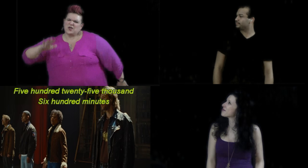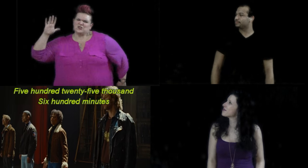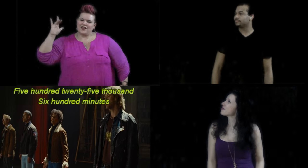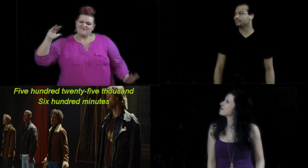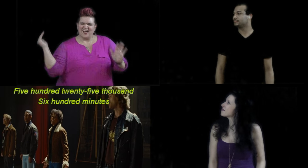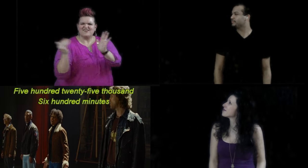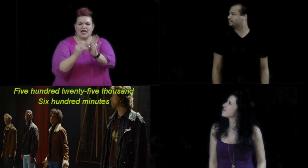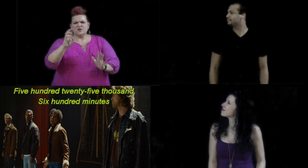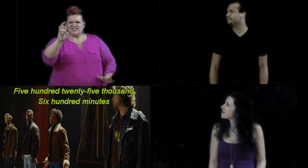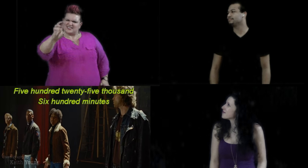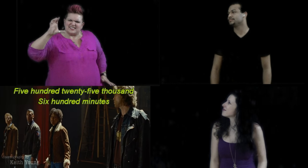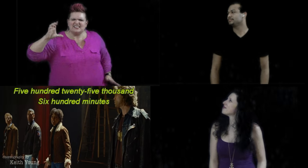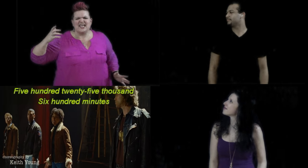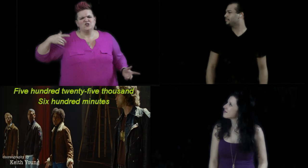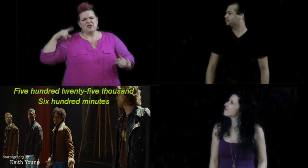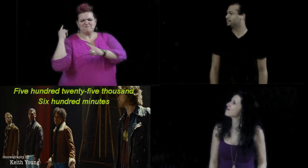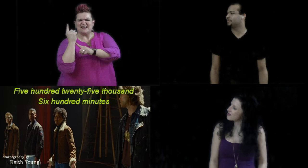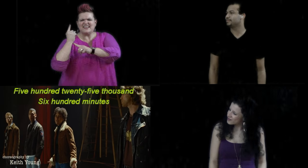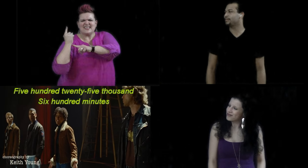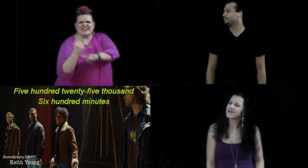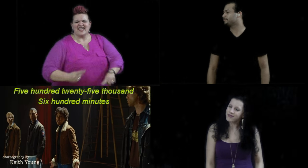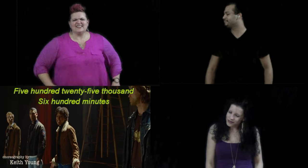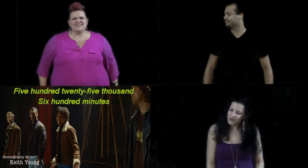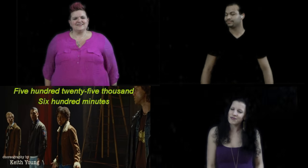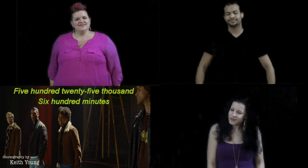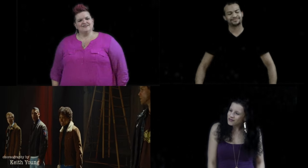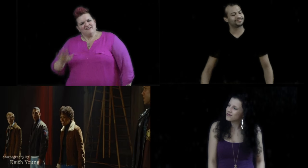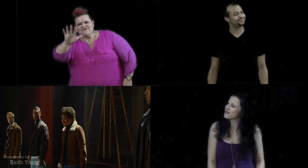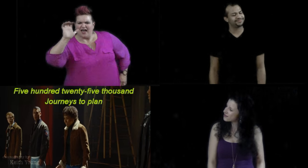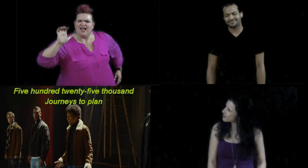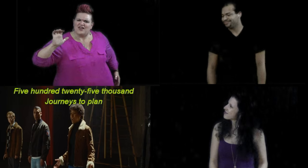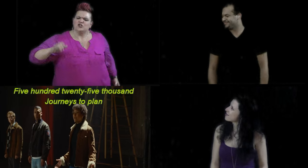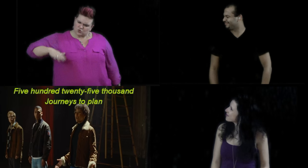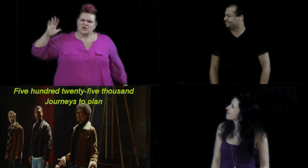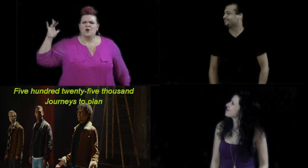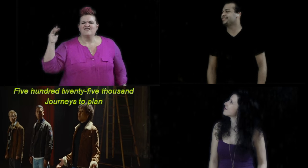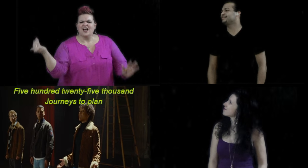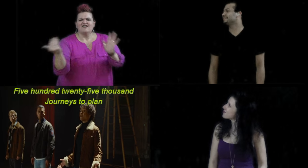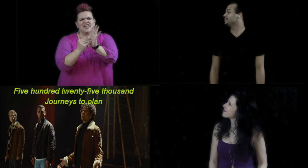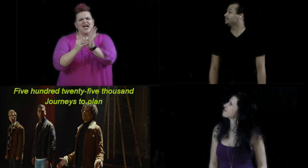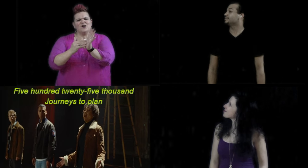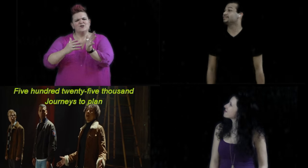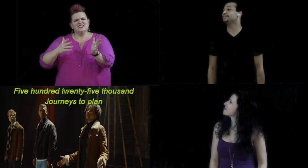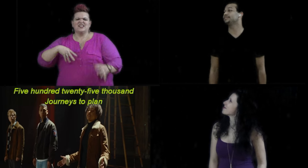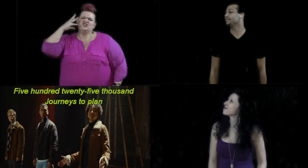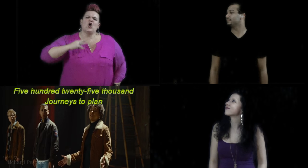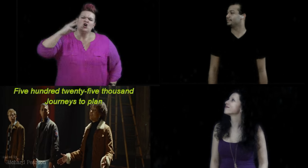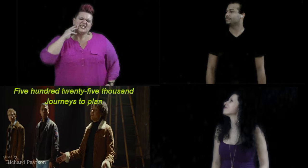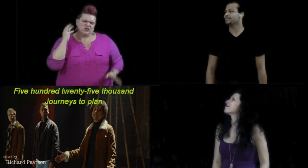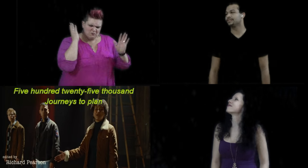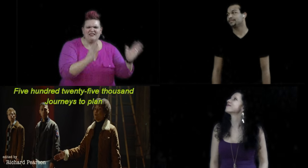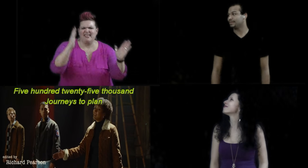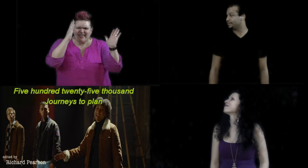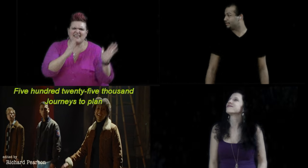525,600 minutes. 525,000